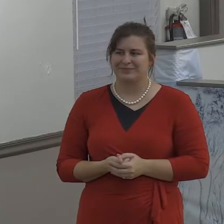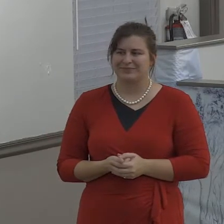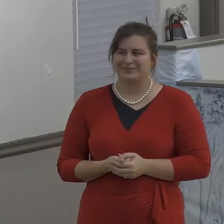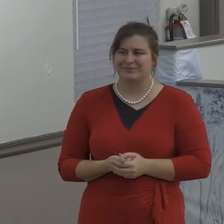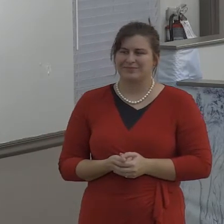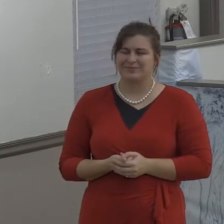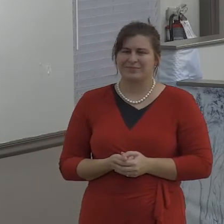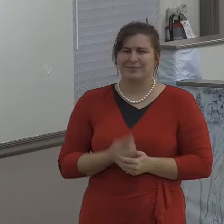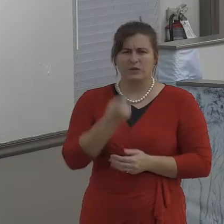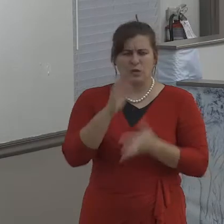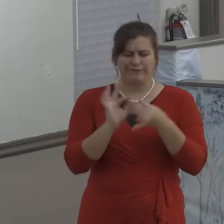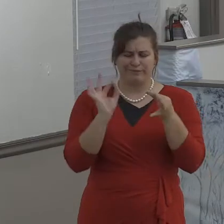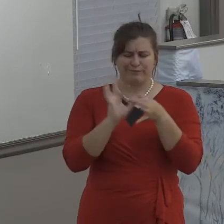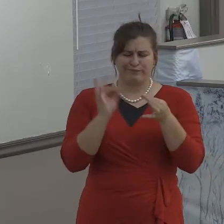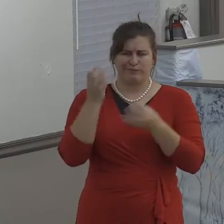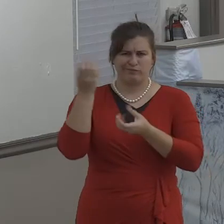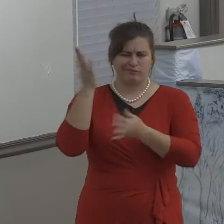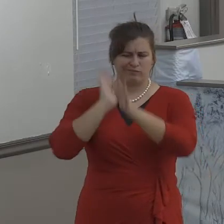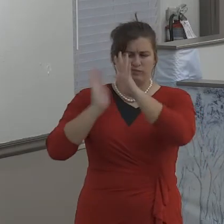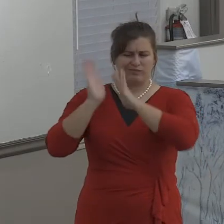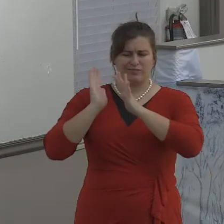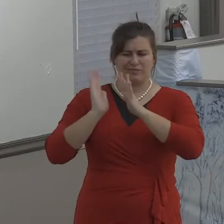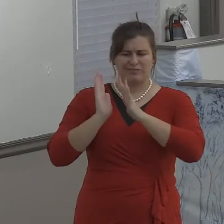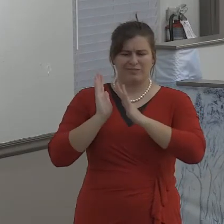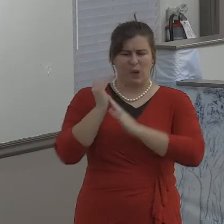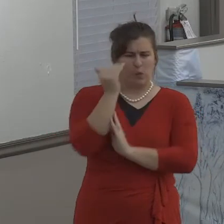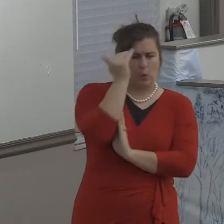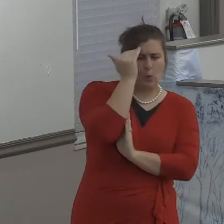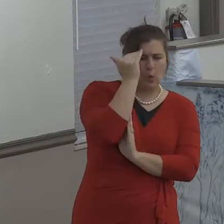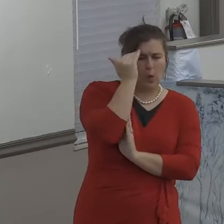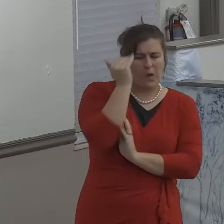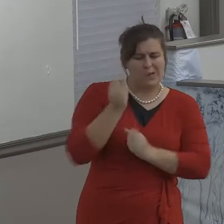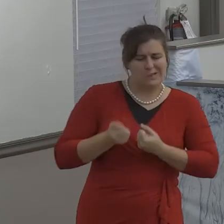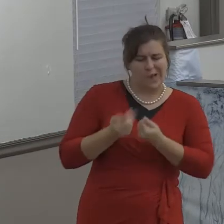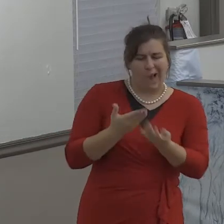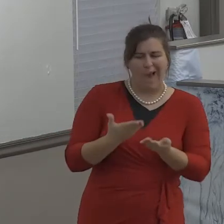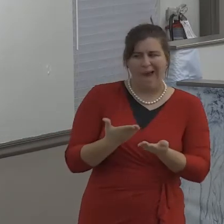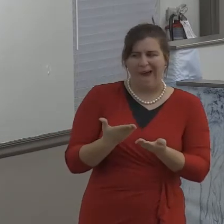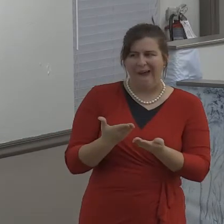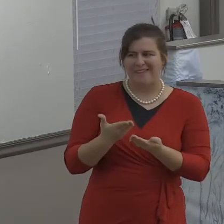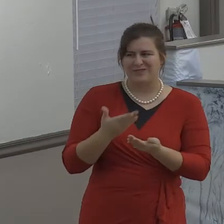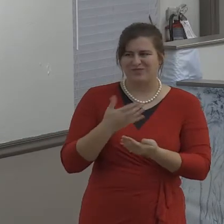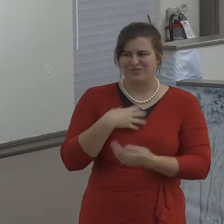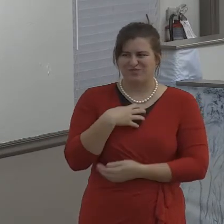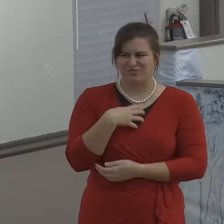used to one another that they take advantage of that.